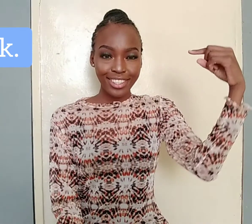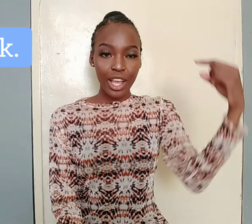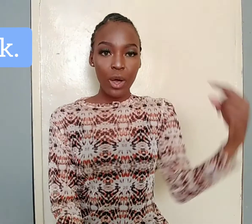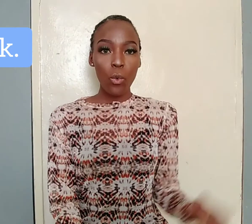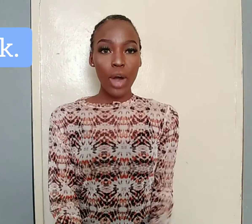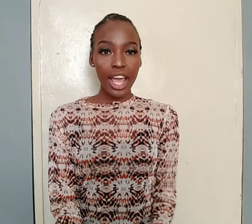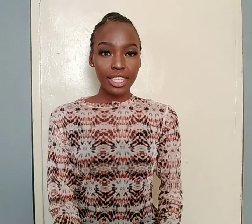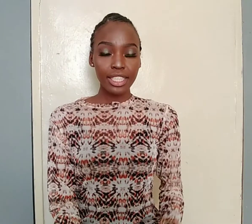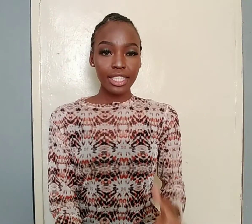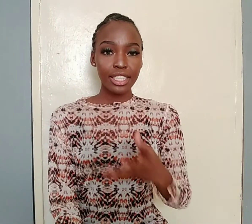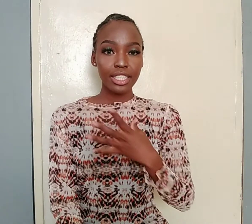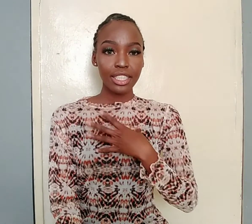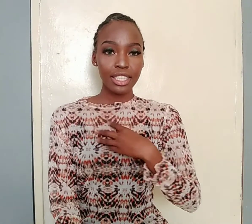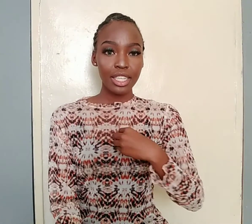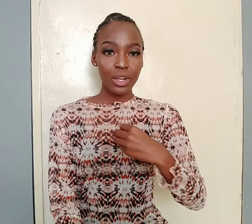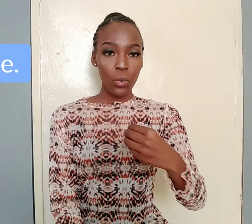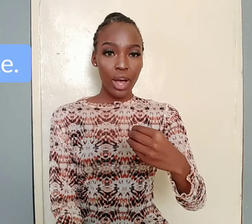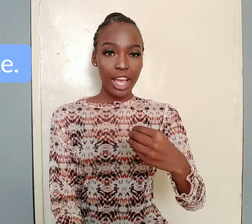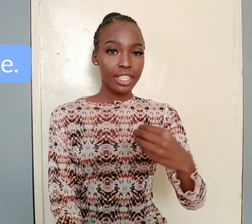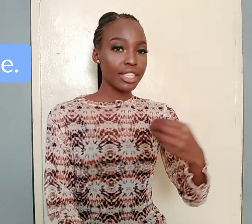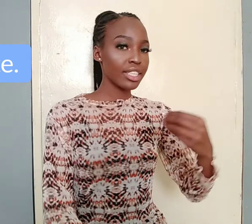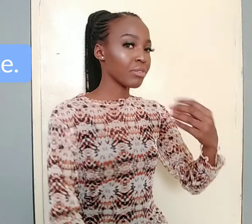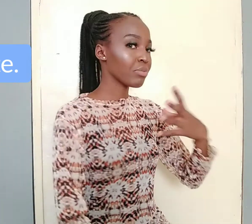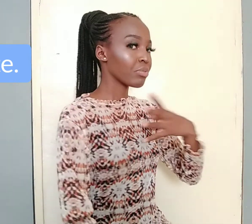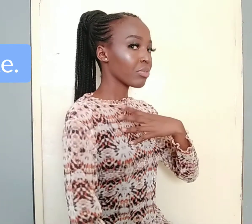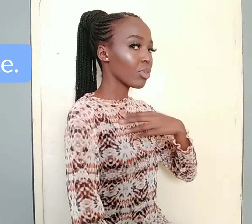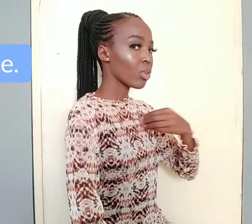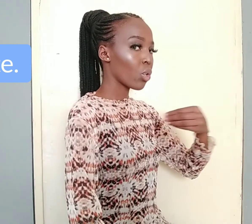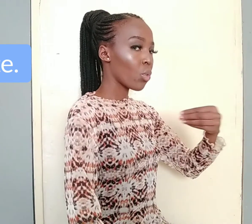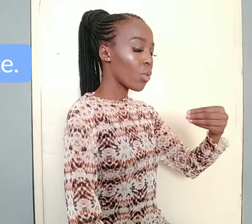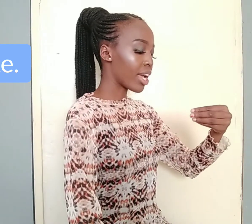White. White. White.